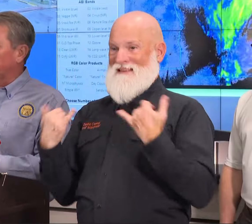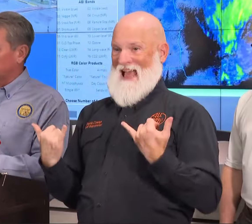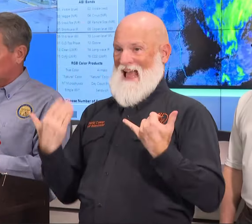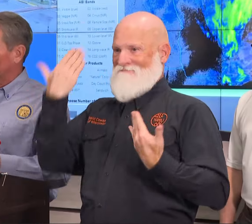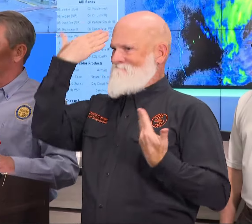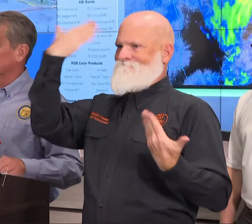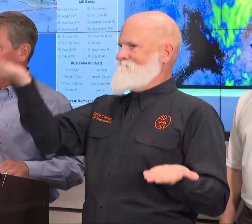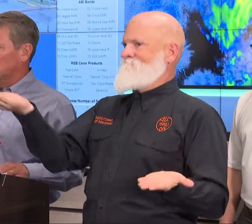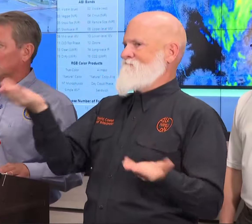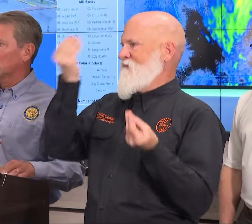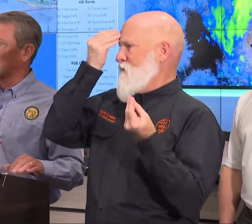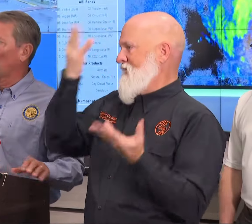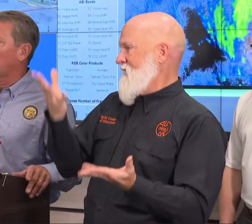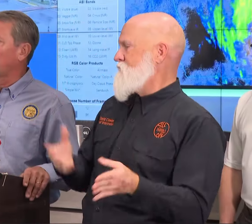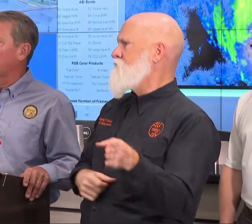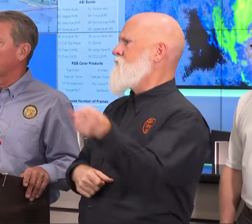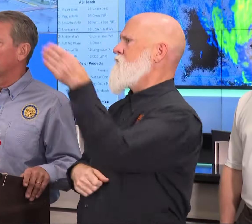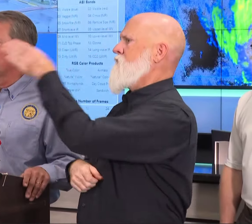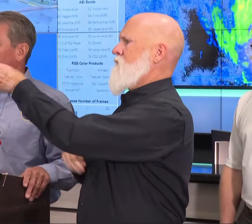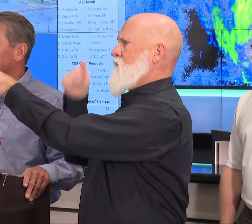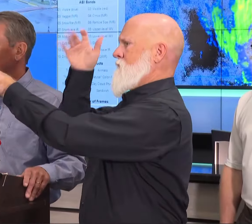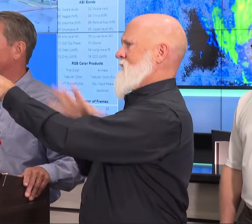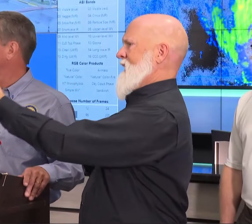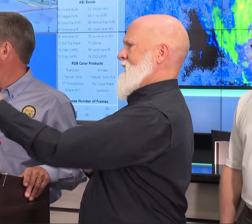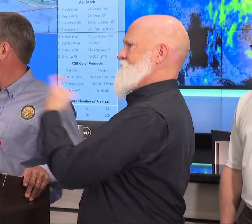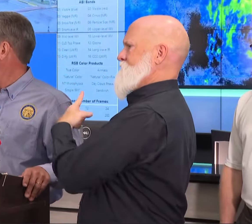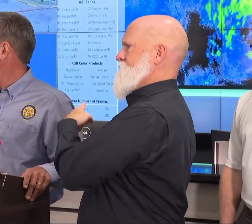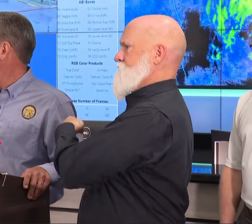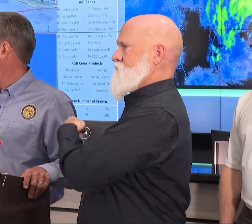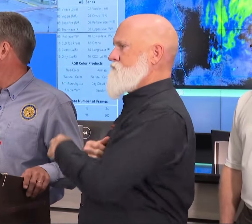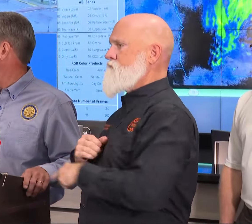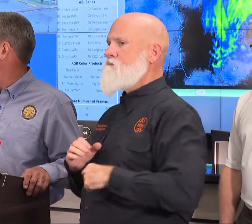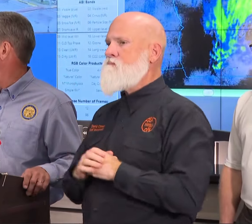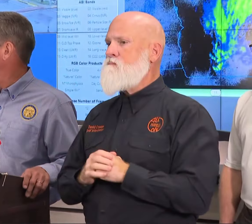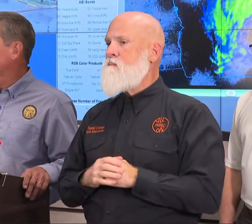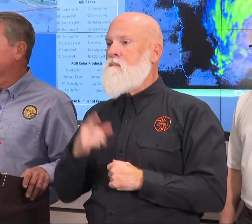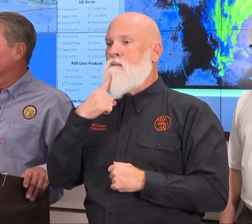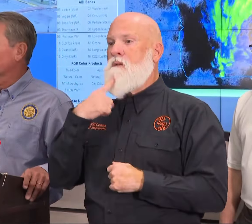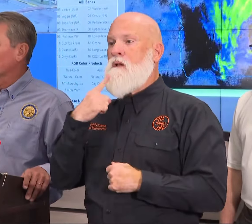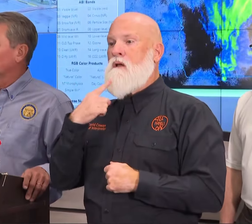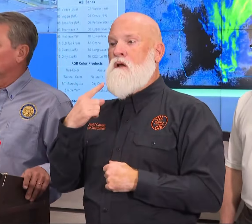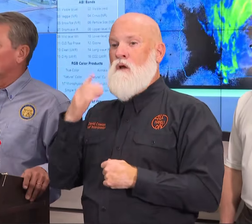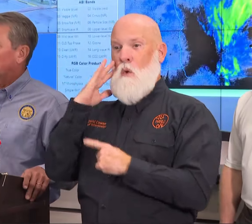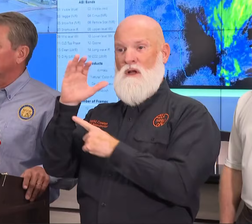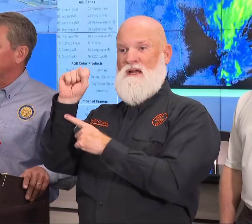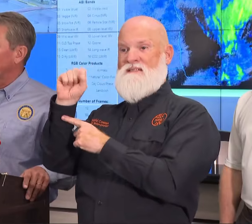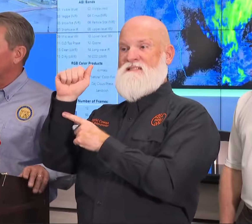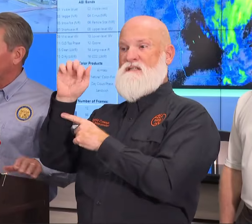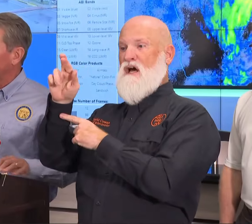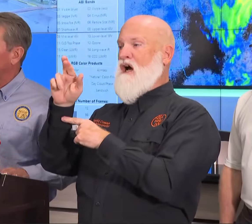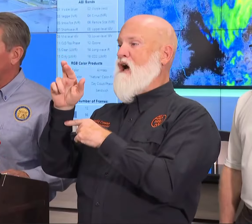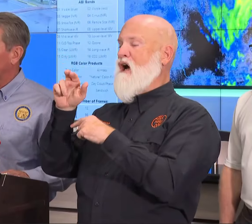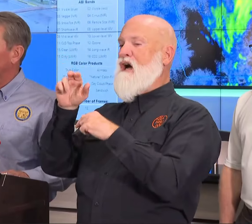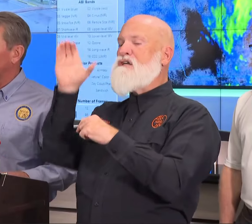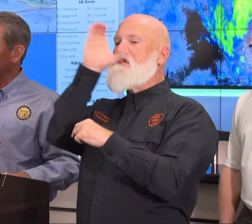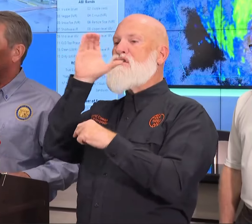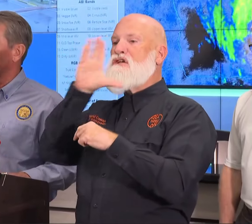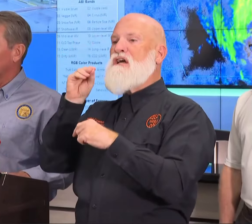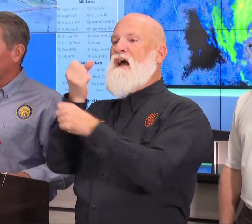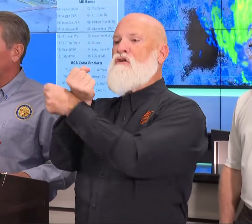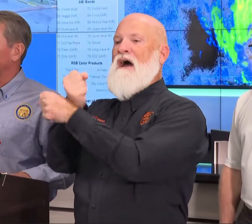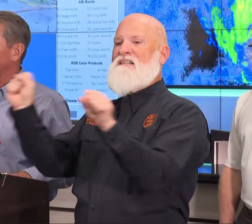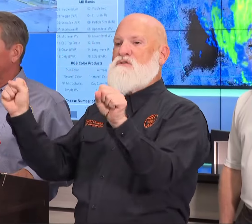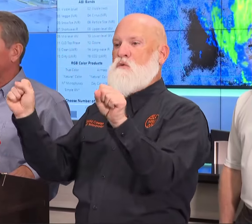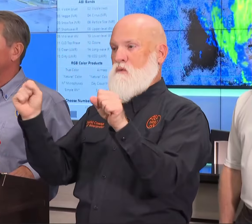All right. Oh, have there been any search of rescue efforts or any high-water rescue or anything like that? Not at this point. Just the one death.